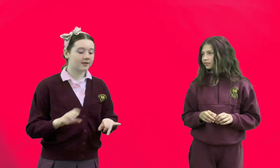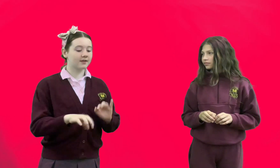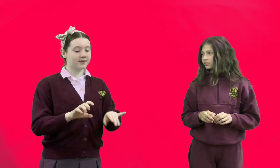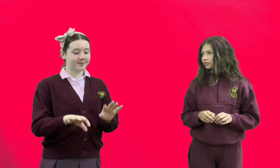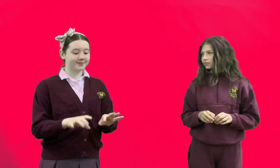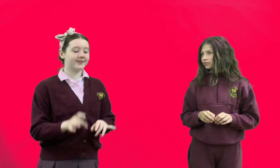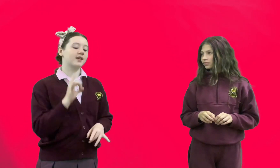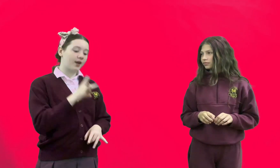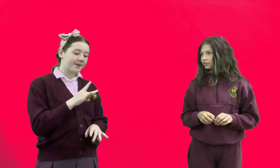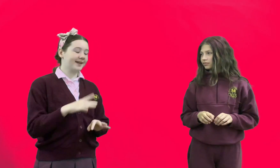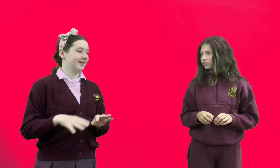Okay.